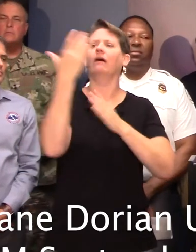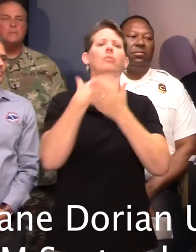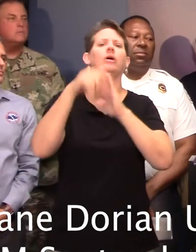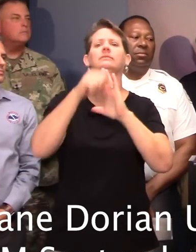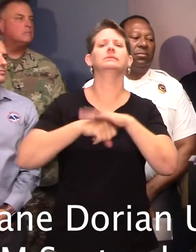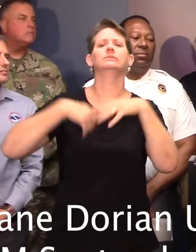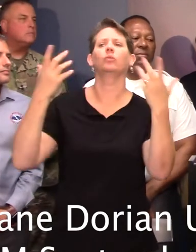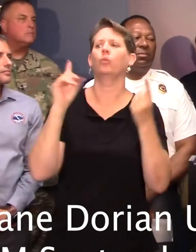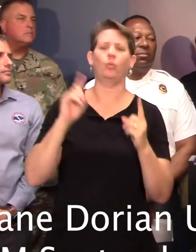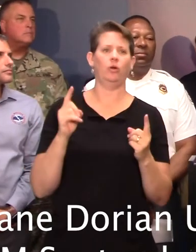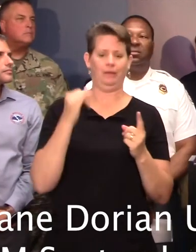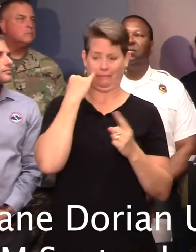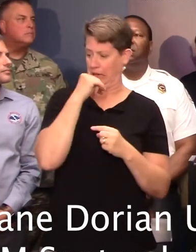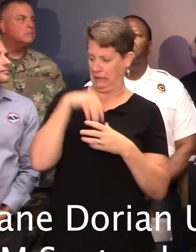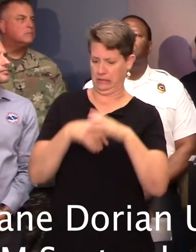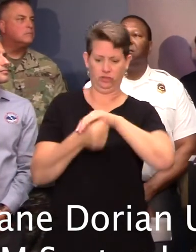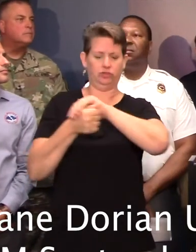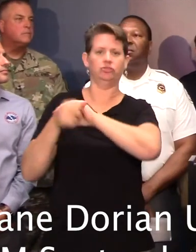these people are going if they're not in the shelters?